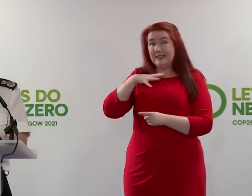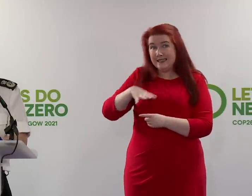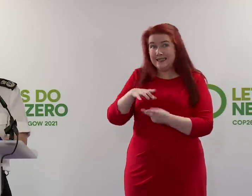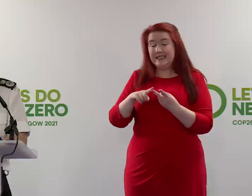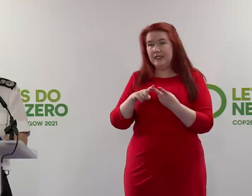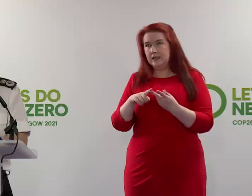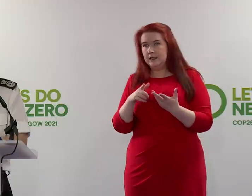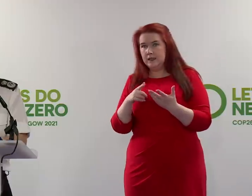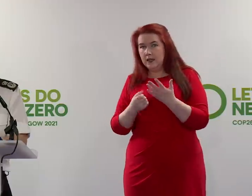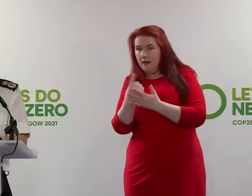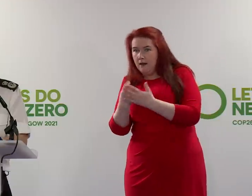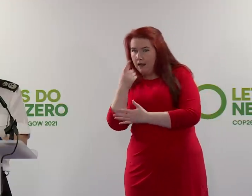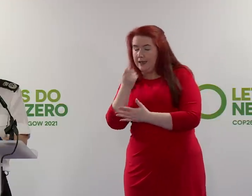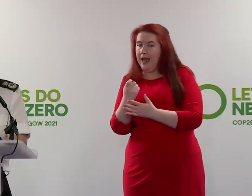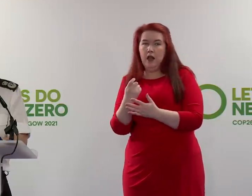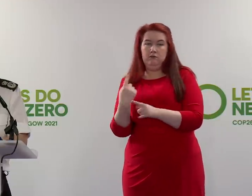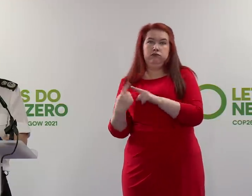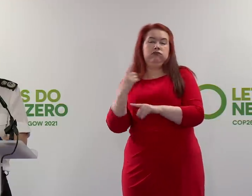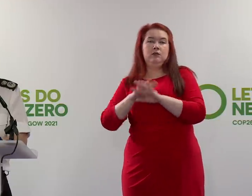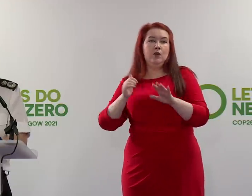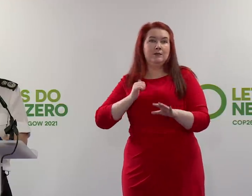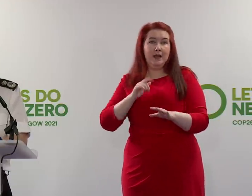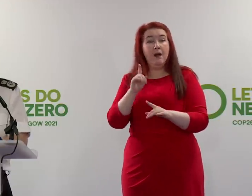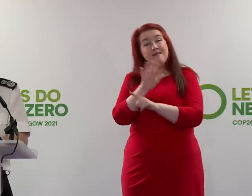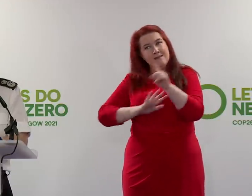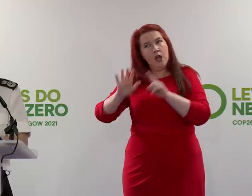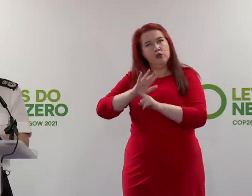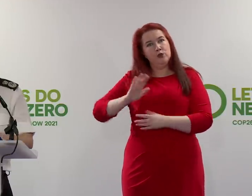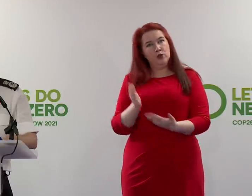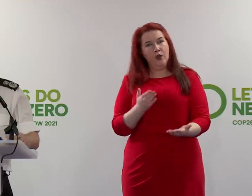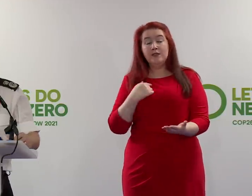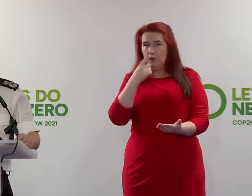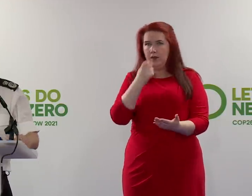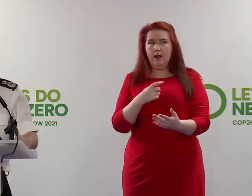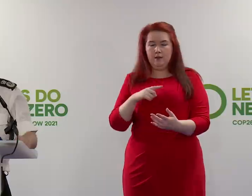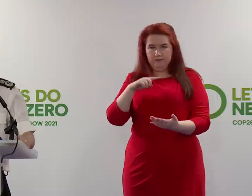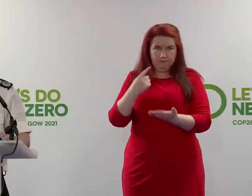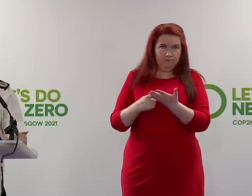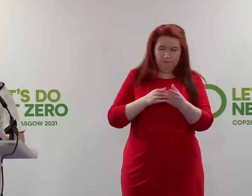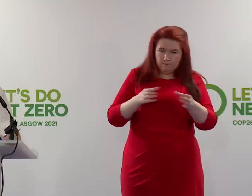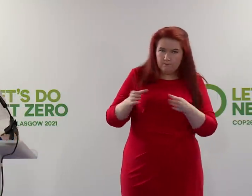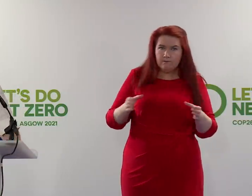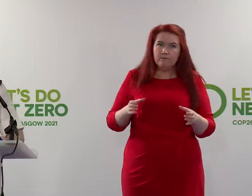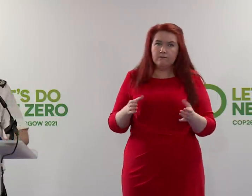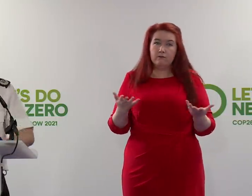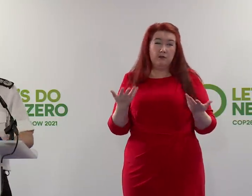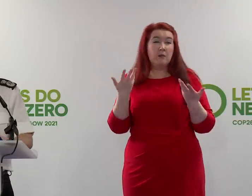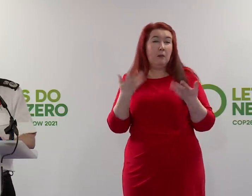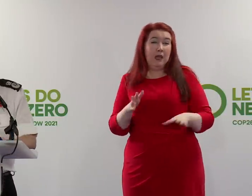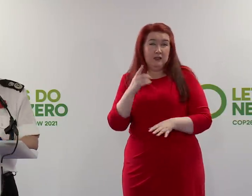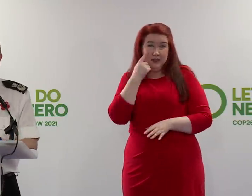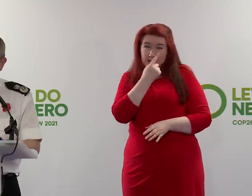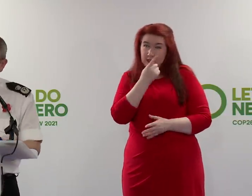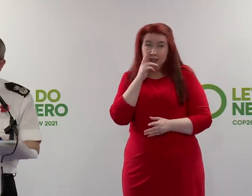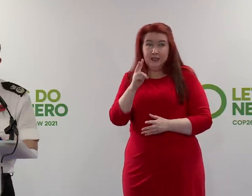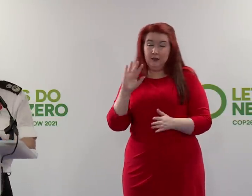arise unexpectedly and as a national service we are able to deploy resources quickly. That was evident across the